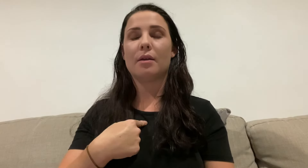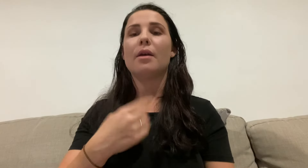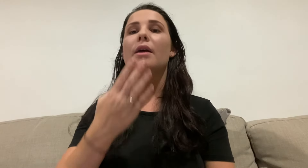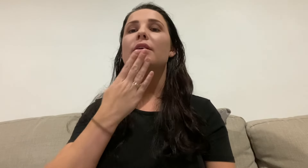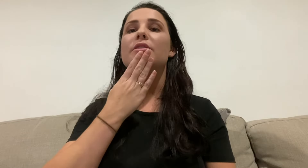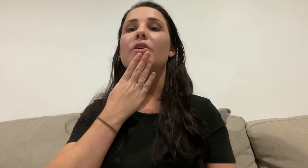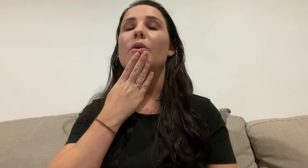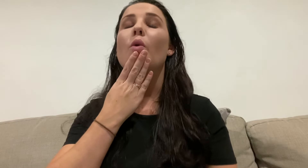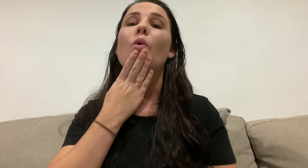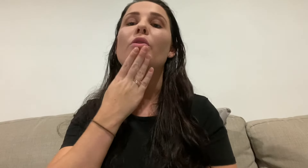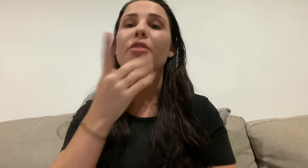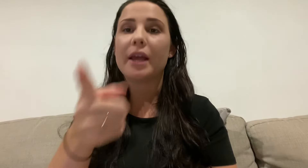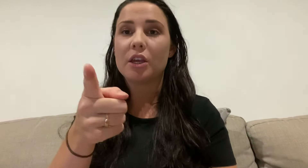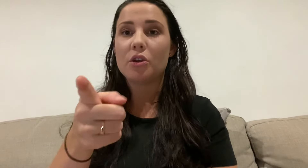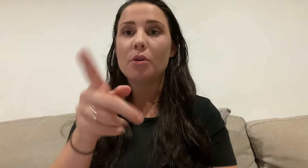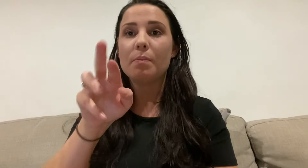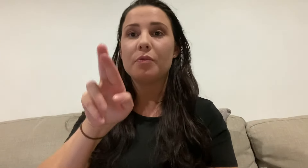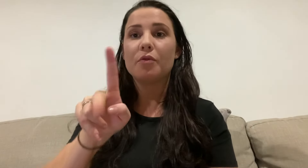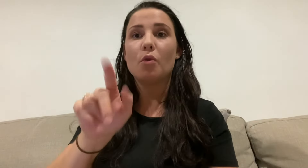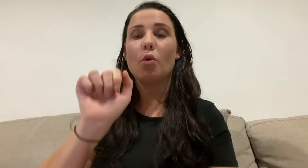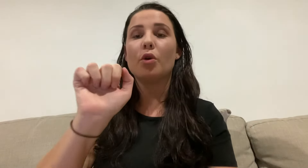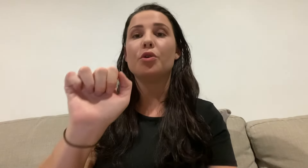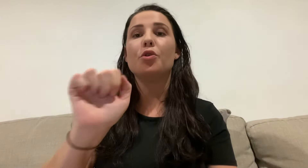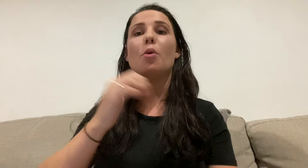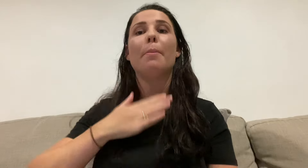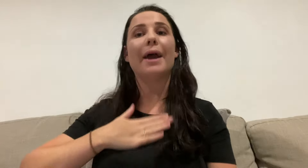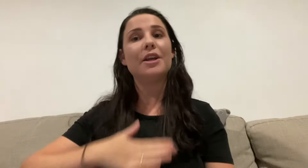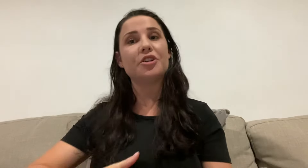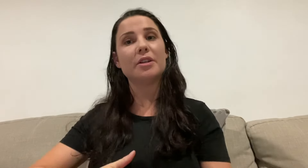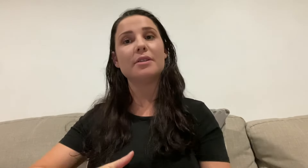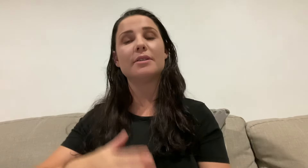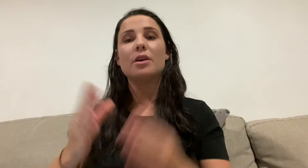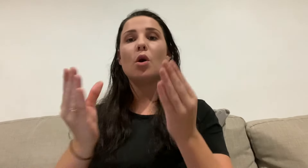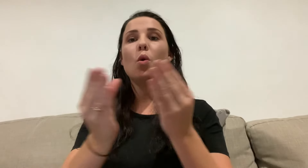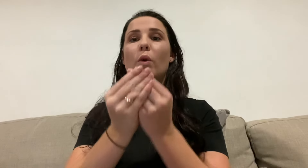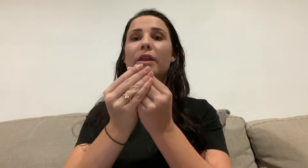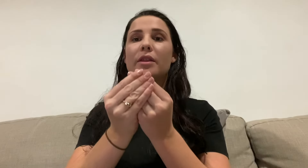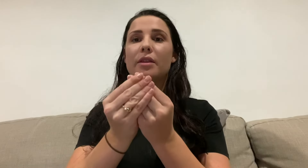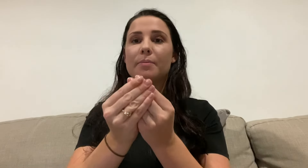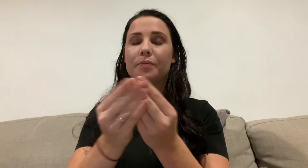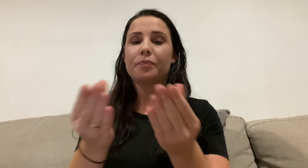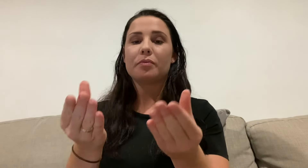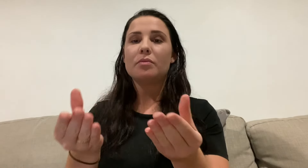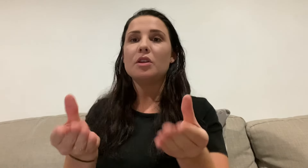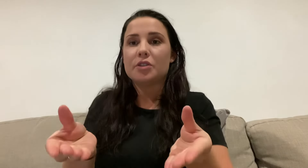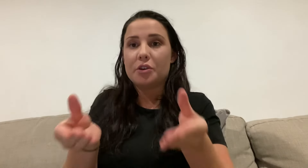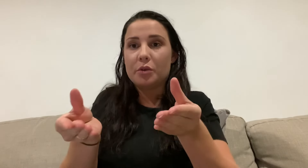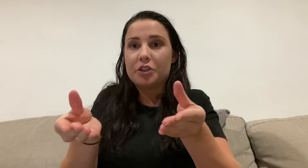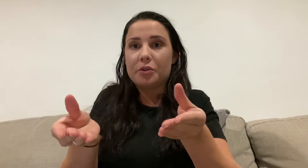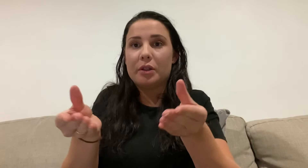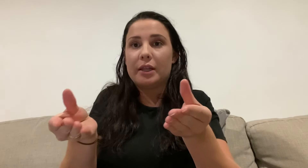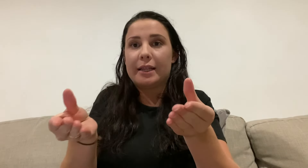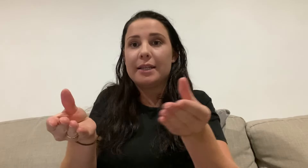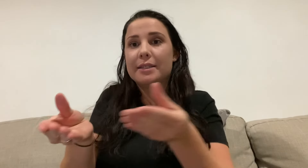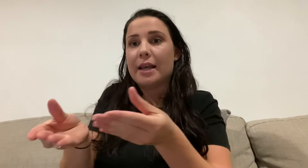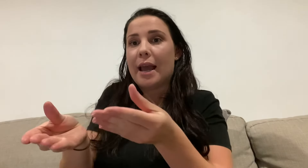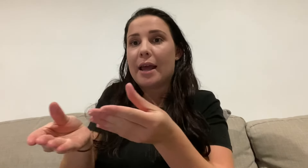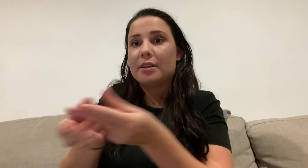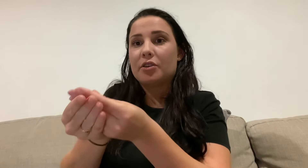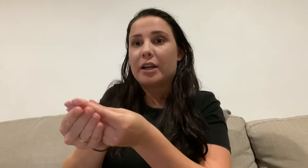So thank you for your patience with, so you want to do like this and it's going to come